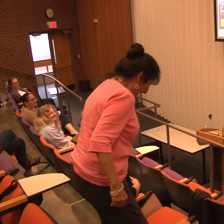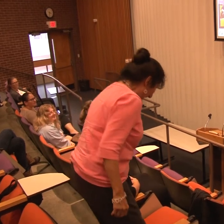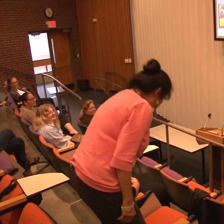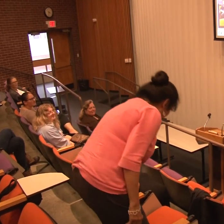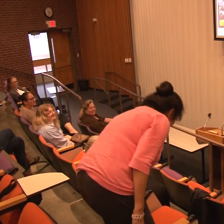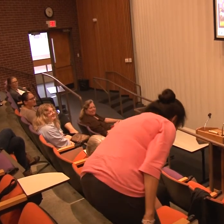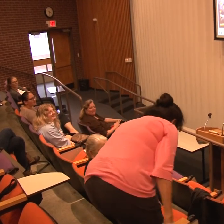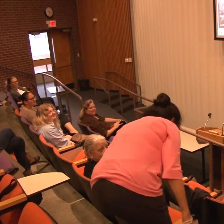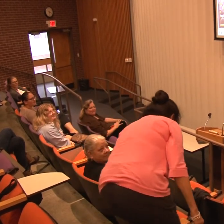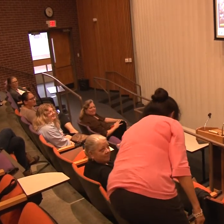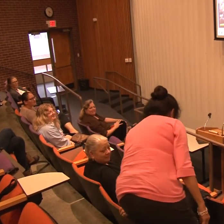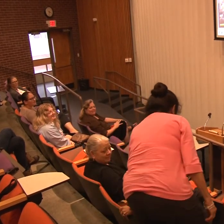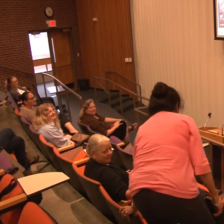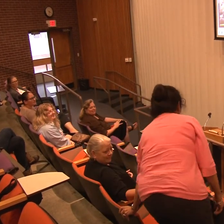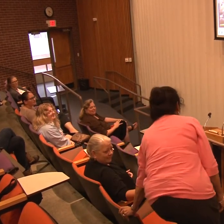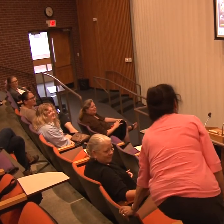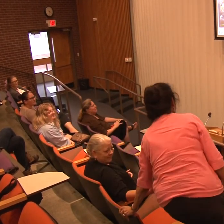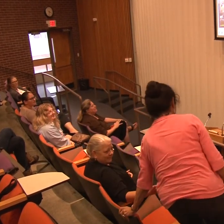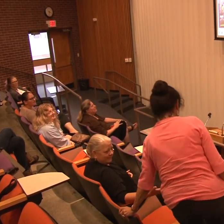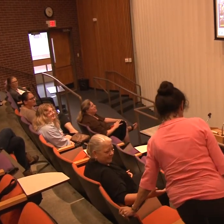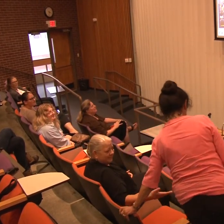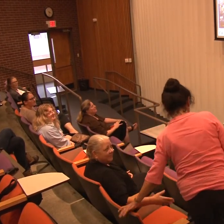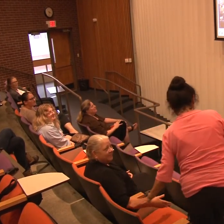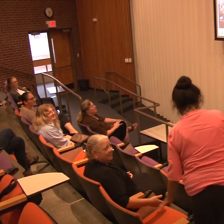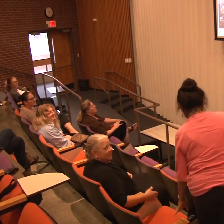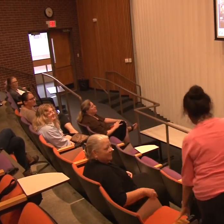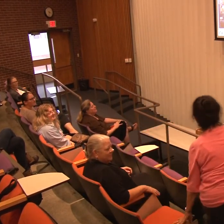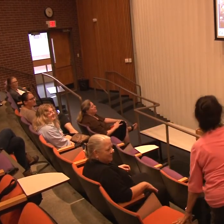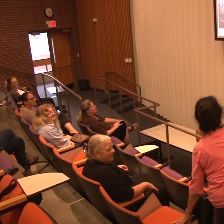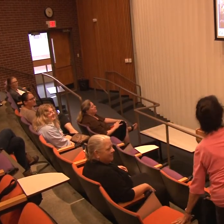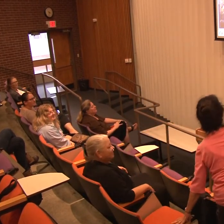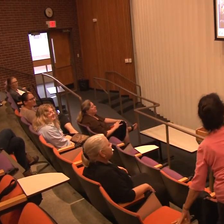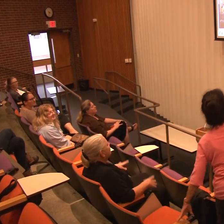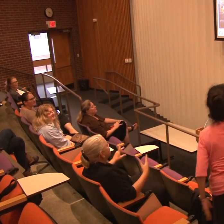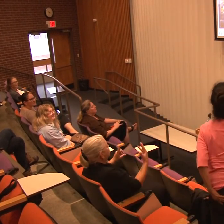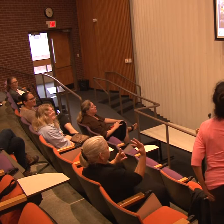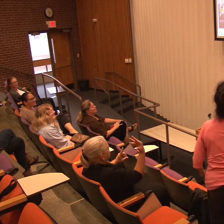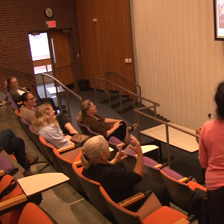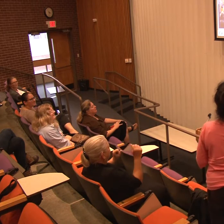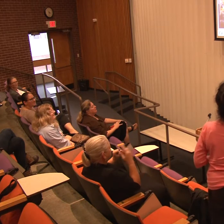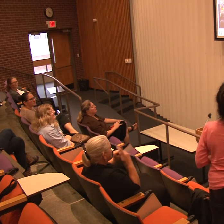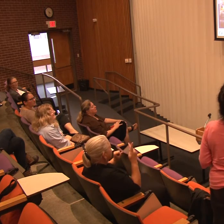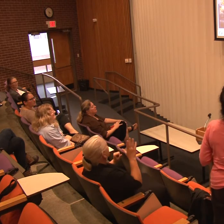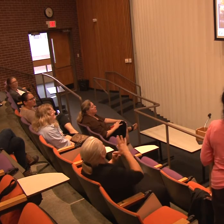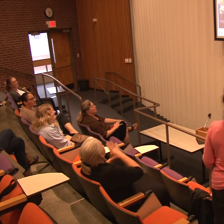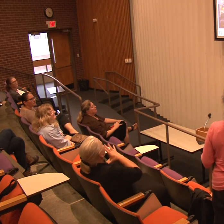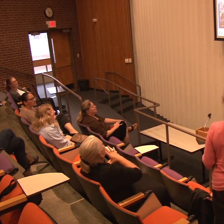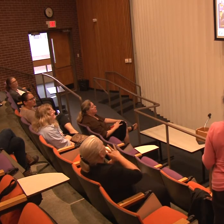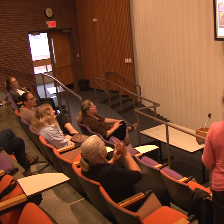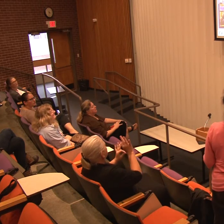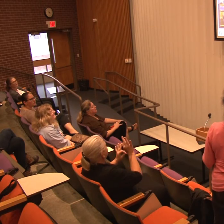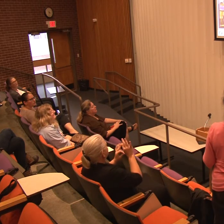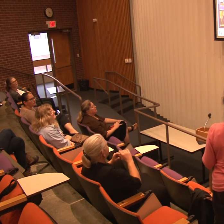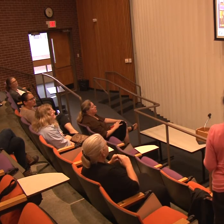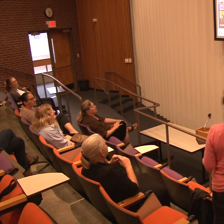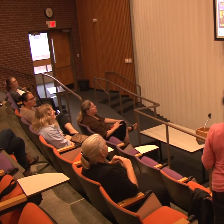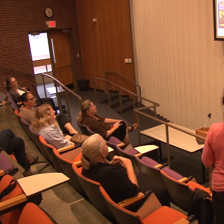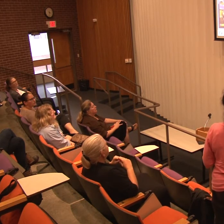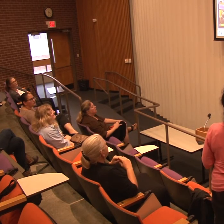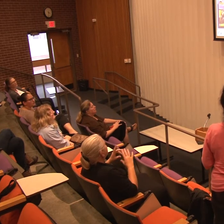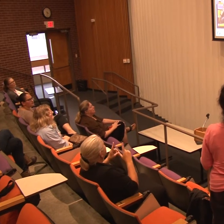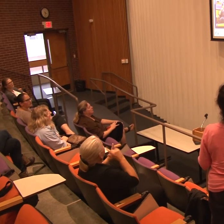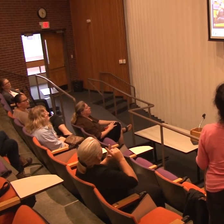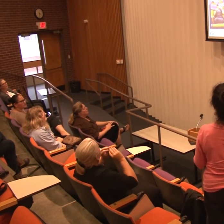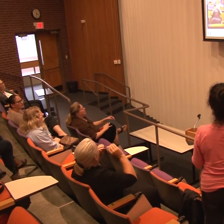You can, I got you on camera, there you go. You don't have to sit if you don't want, it's up to you. I teach general